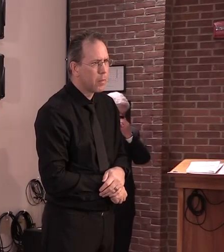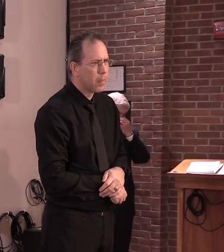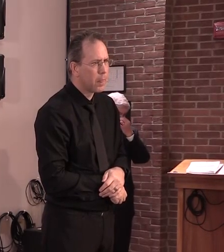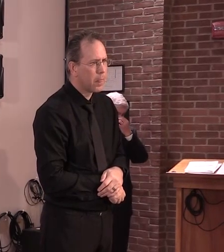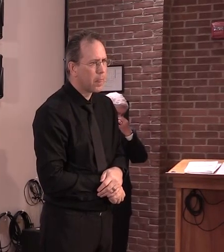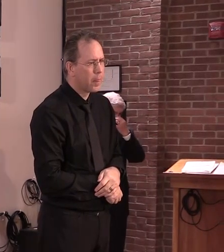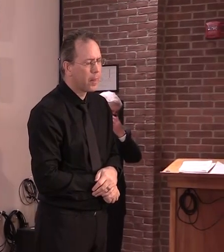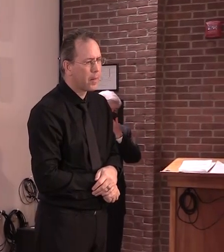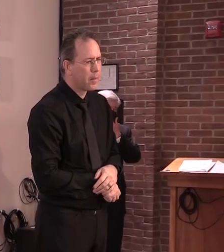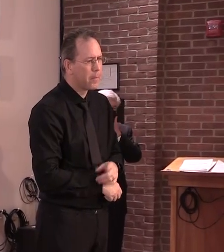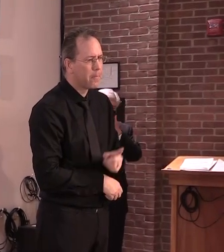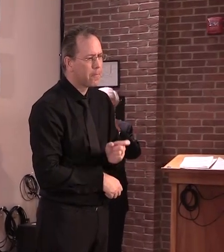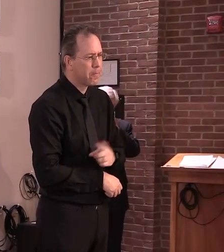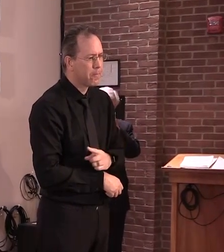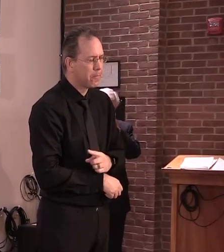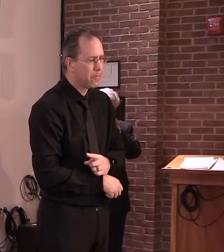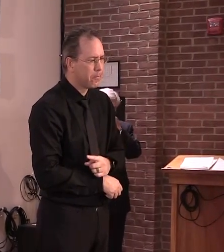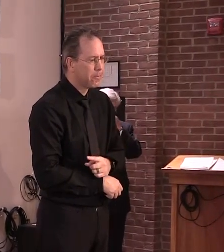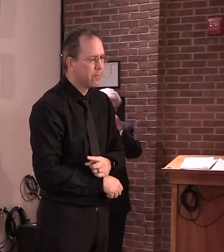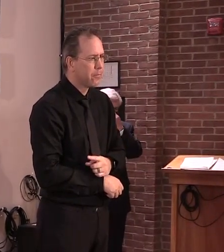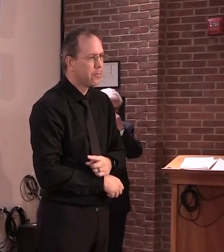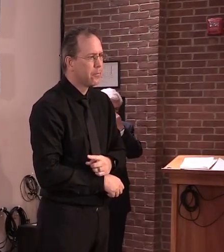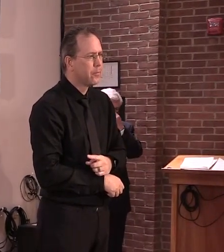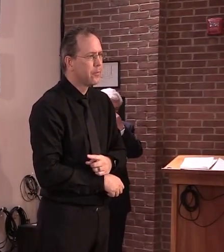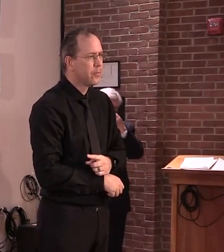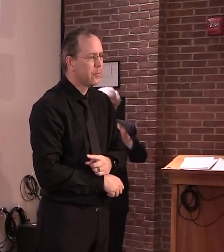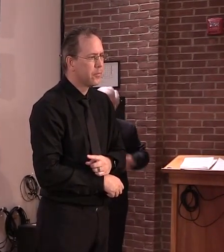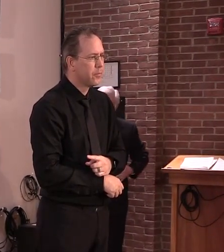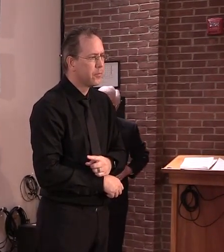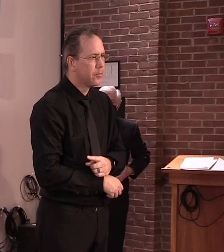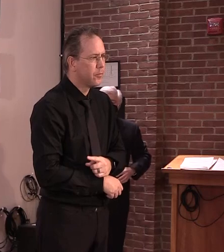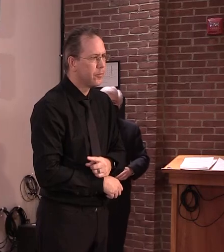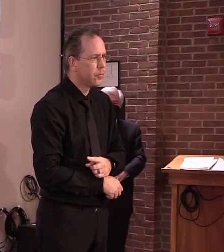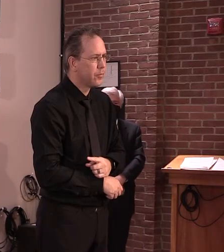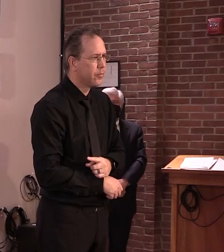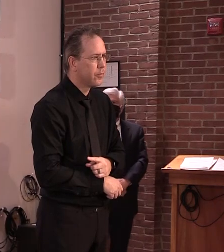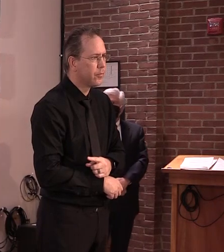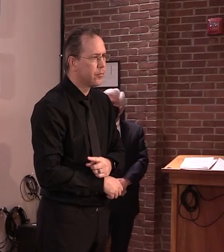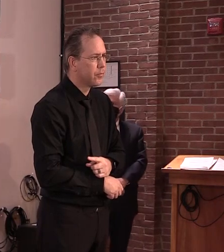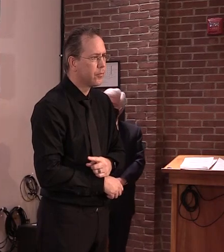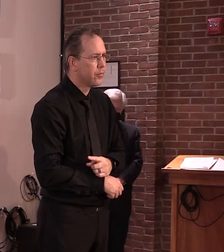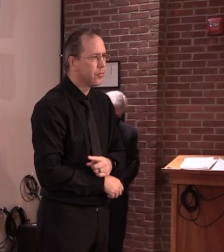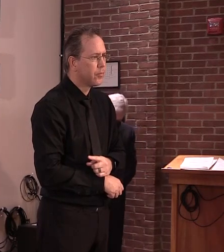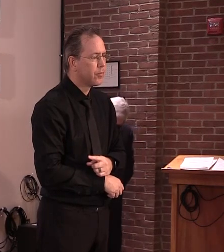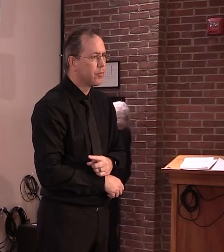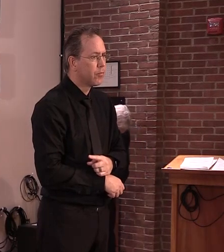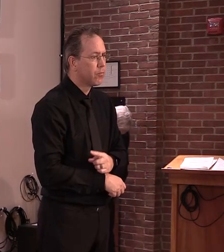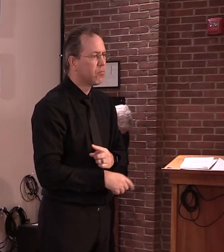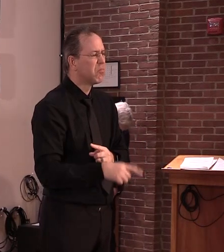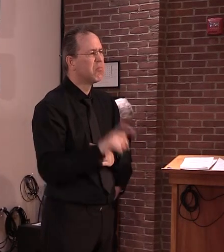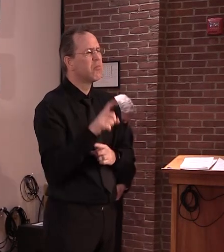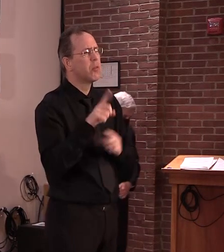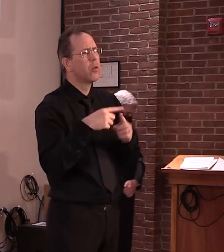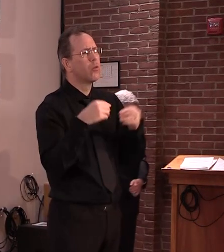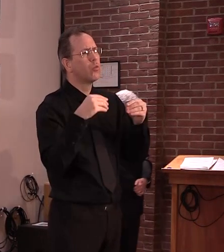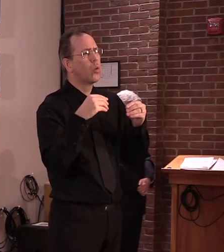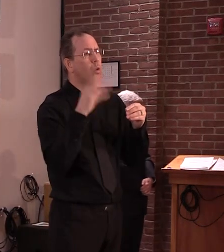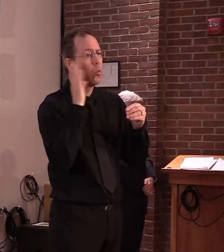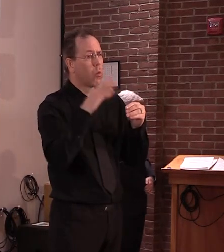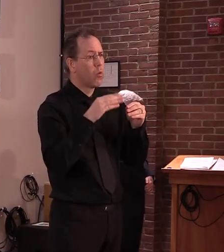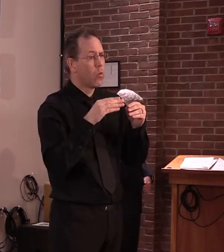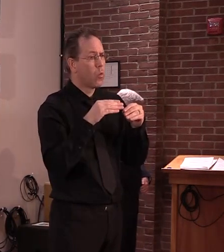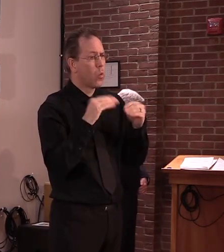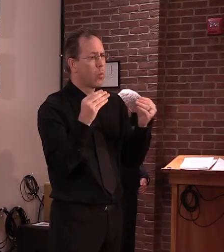My question pertains to the retail store reopening. I've been speaking to experts about this topic.